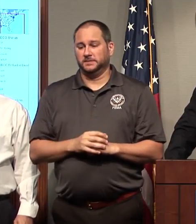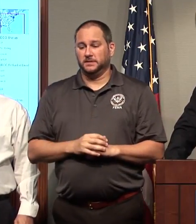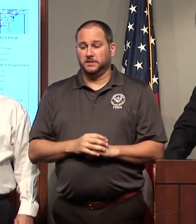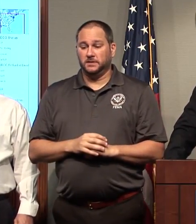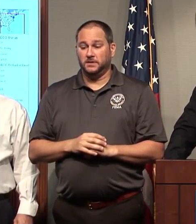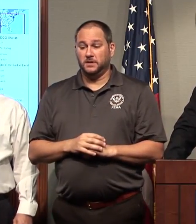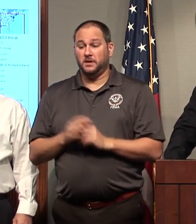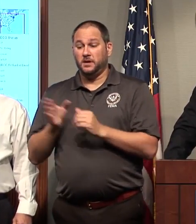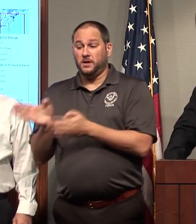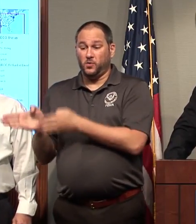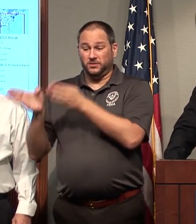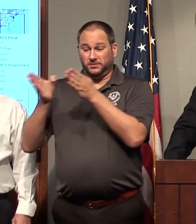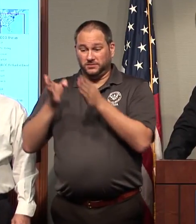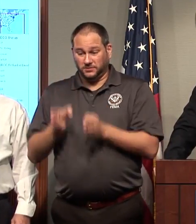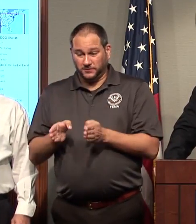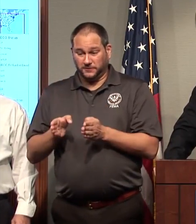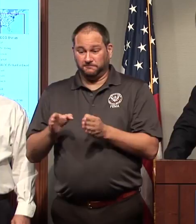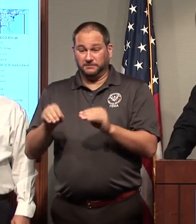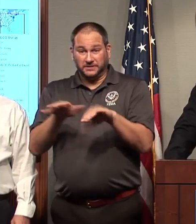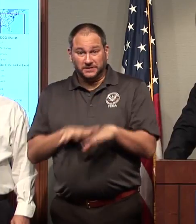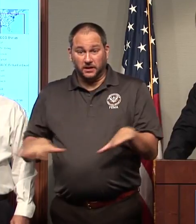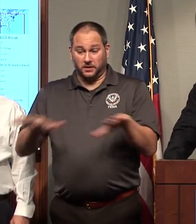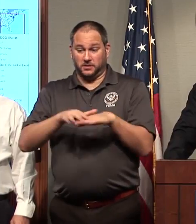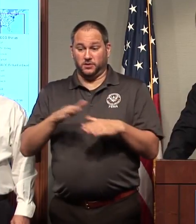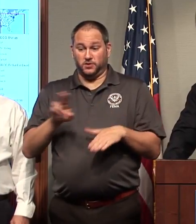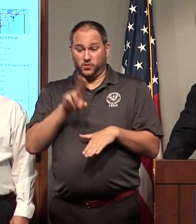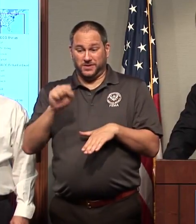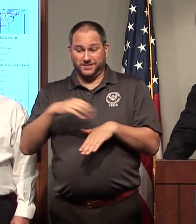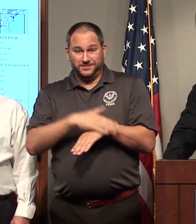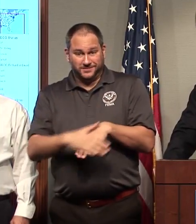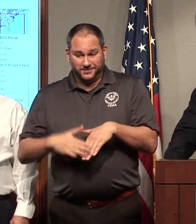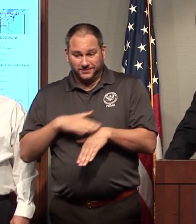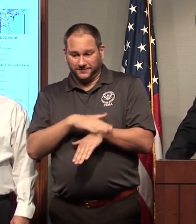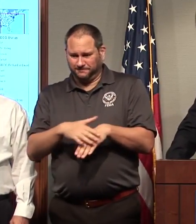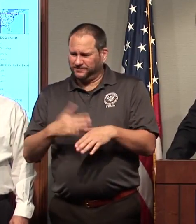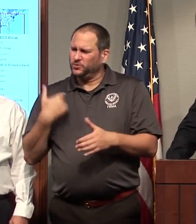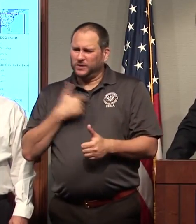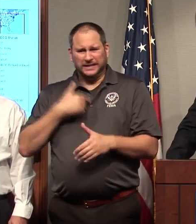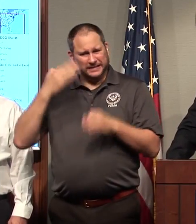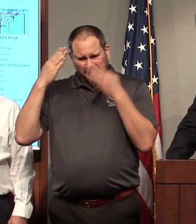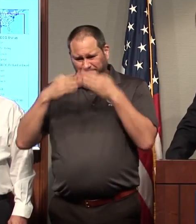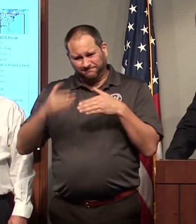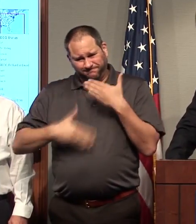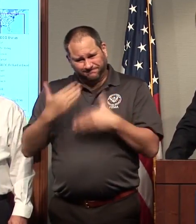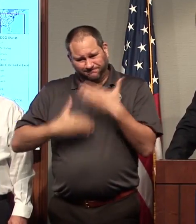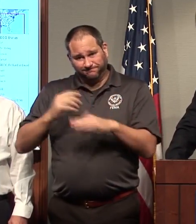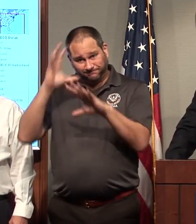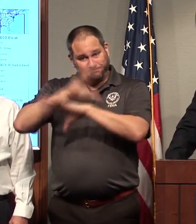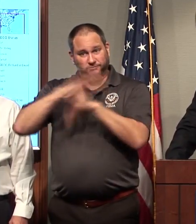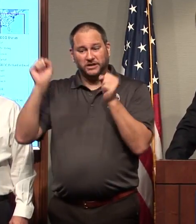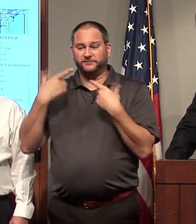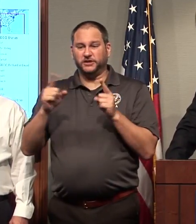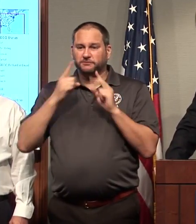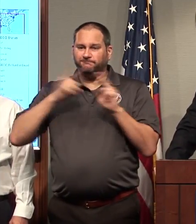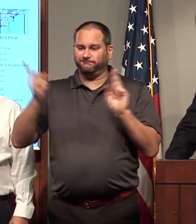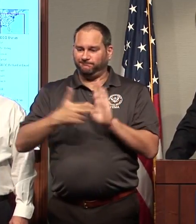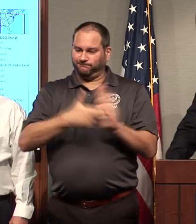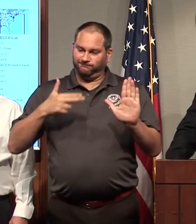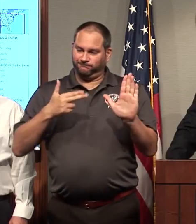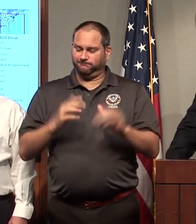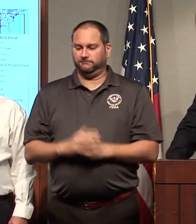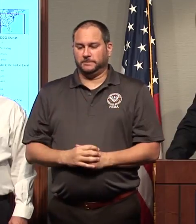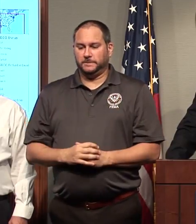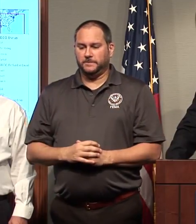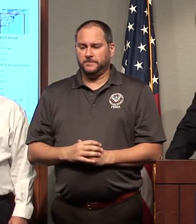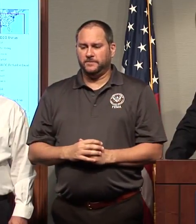States, the President, as you all know, moved very quickly to put forward presidential disaster declaration. It's very